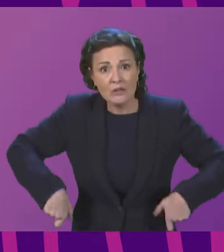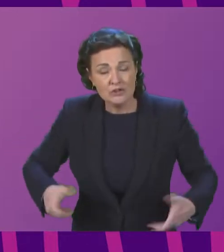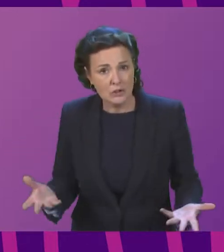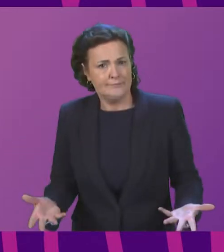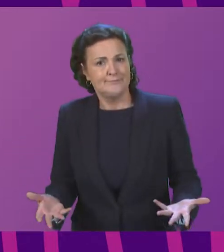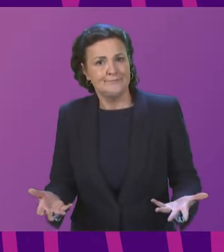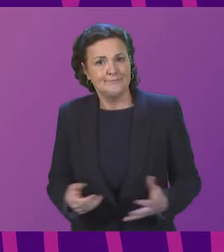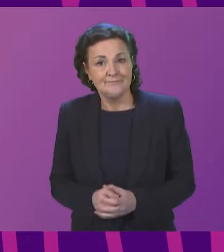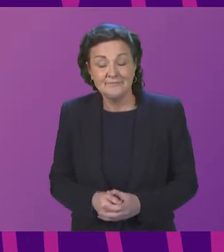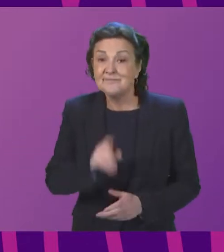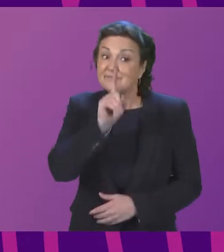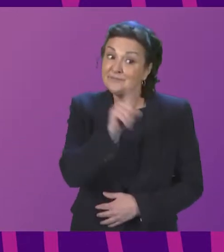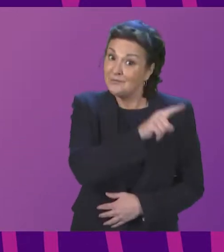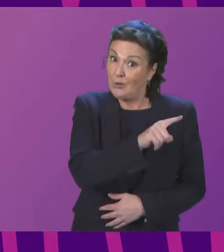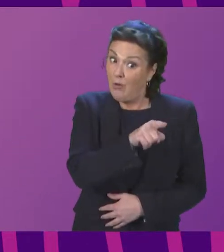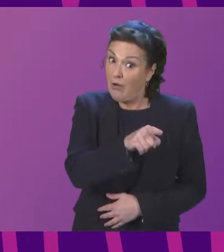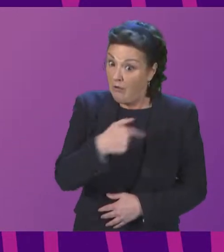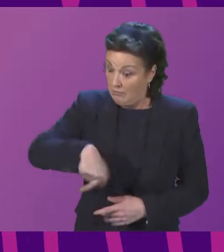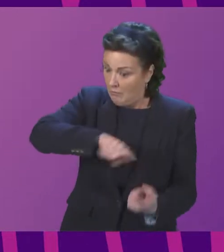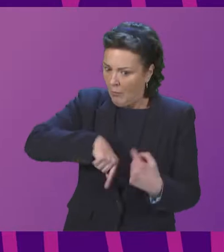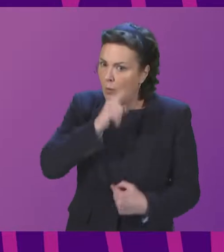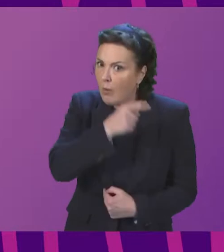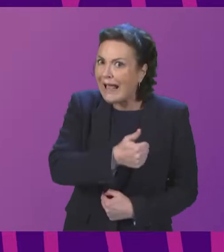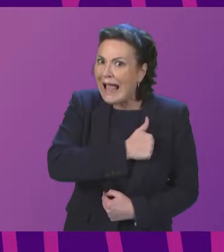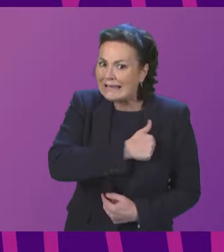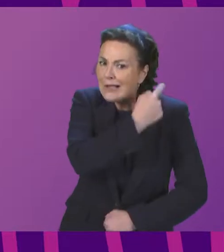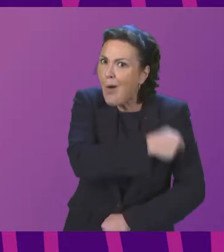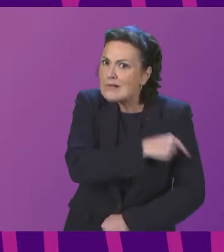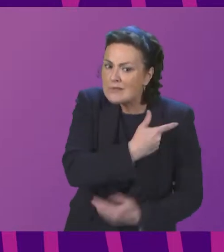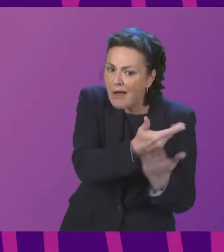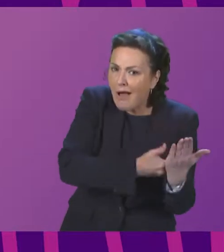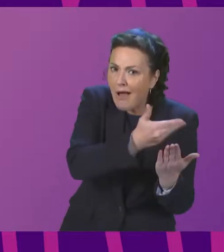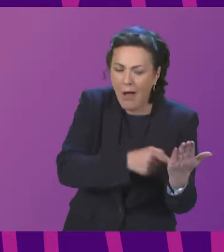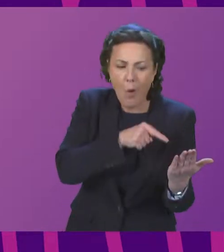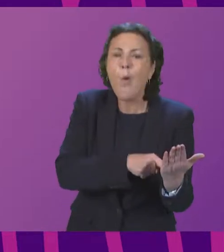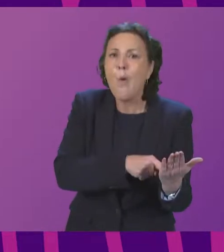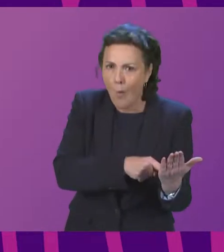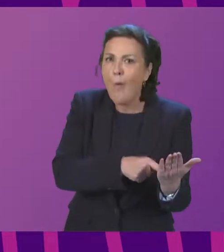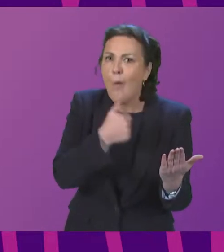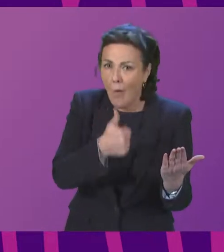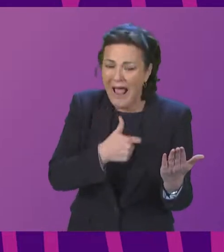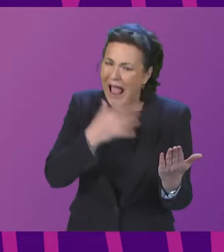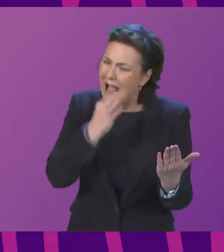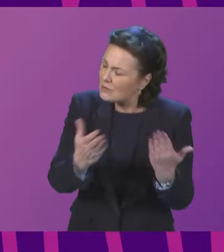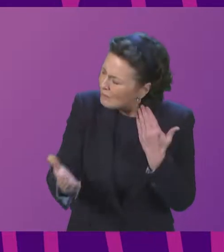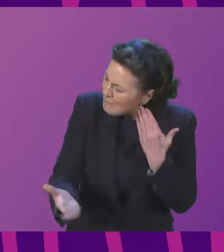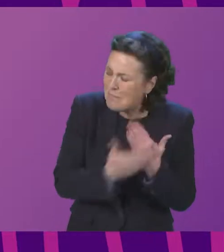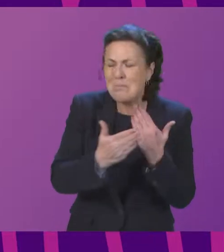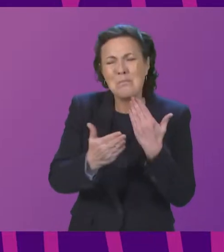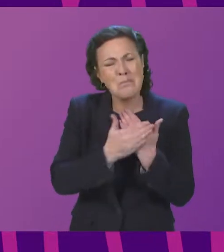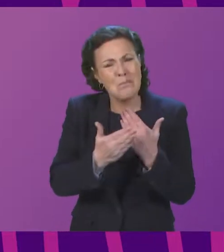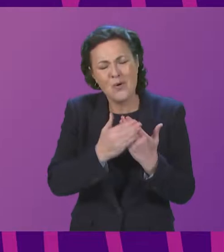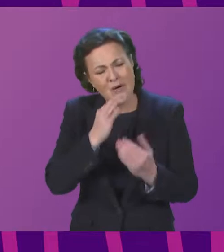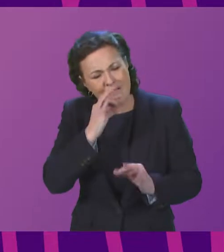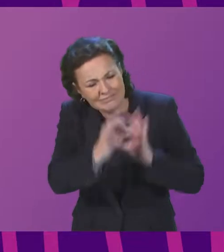contained in the Shoulders Hospital submission and ask for further information to be sought on the use of protax, that's devices